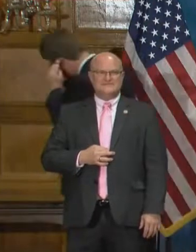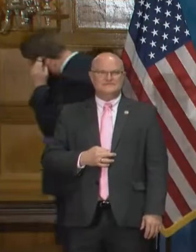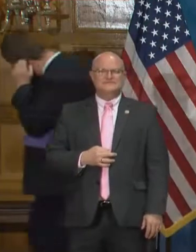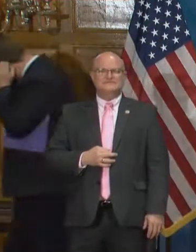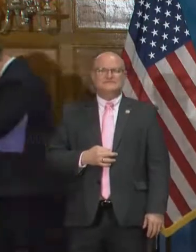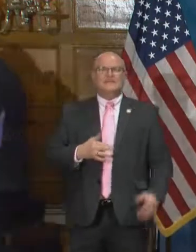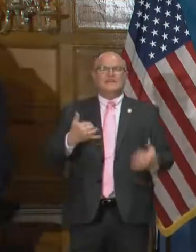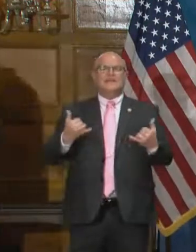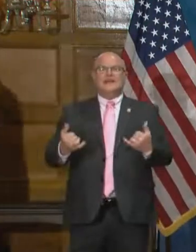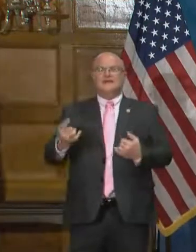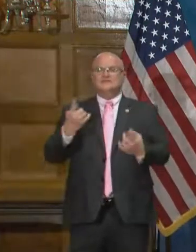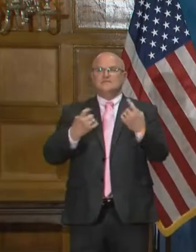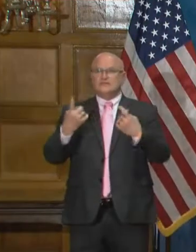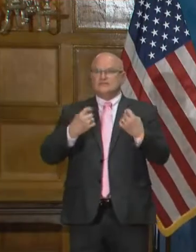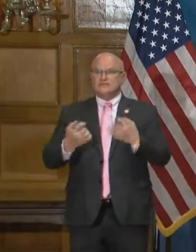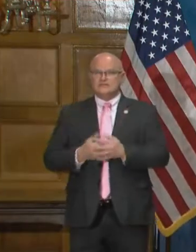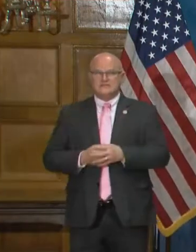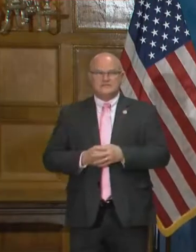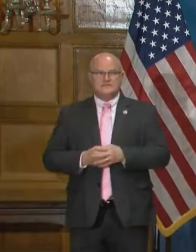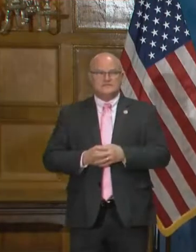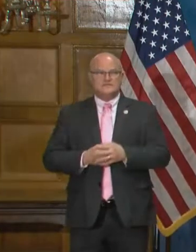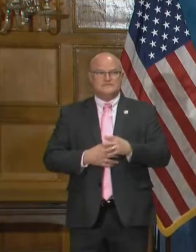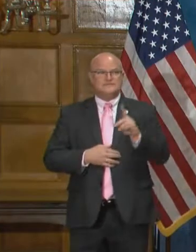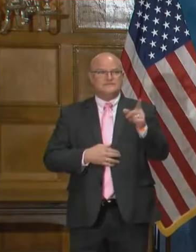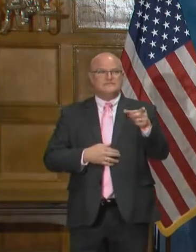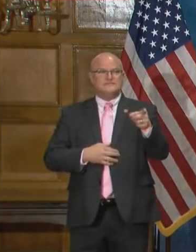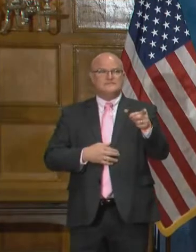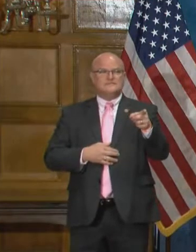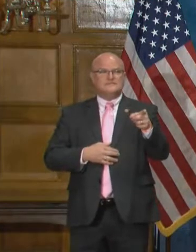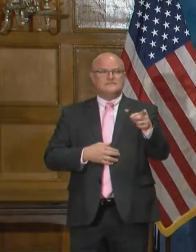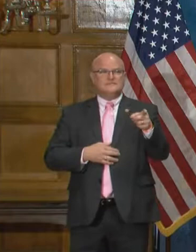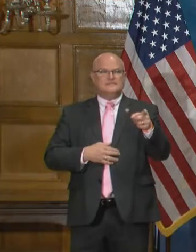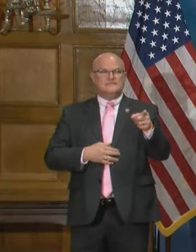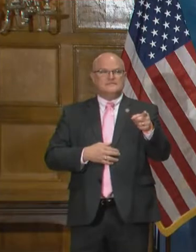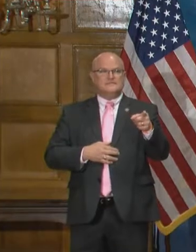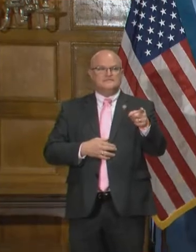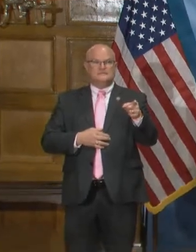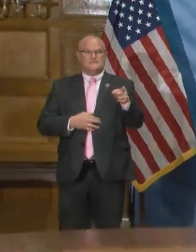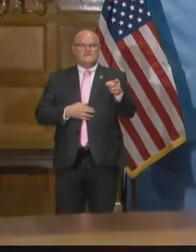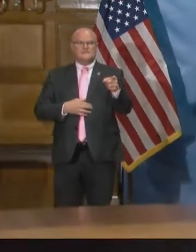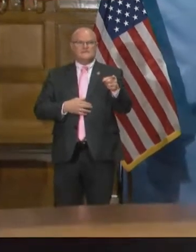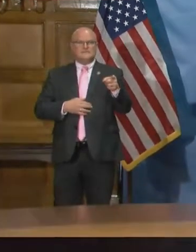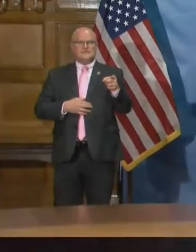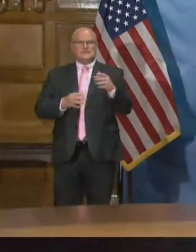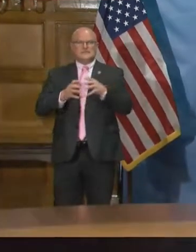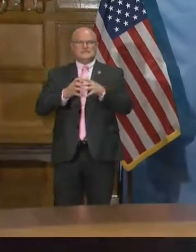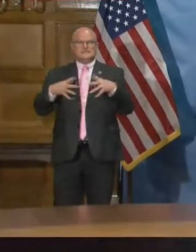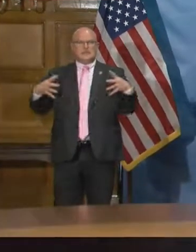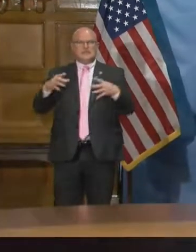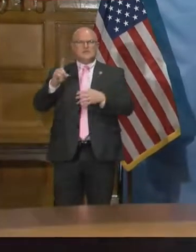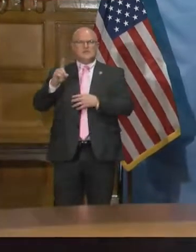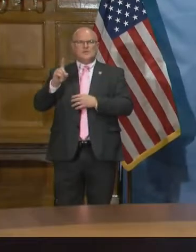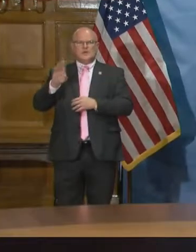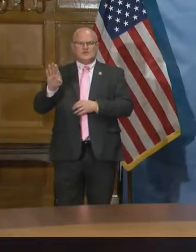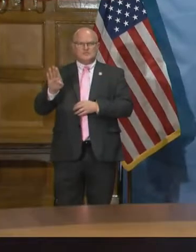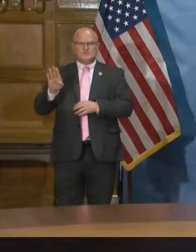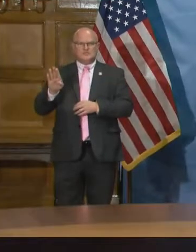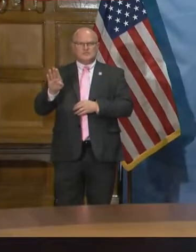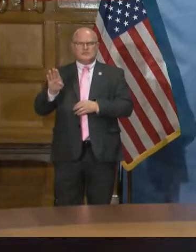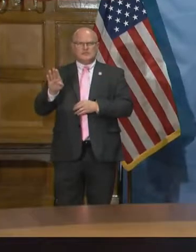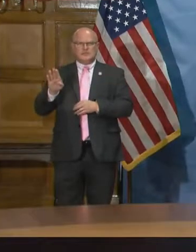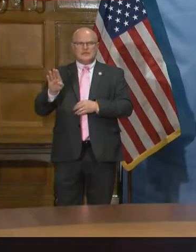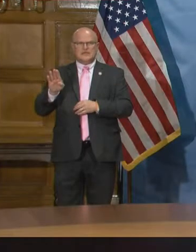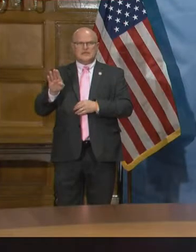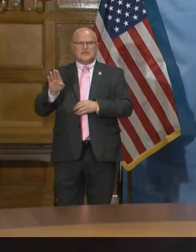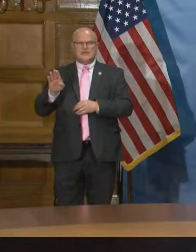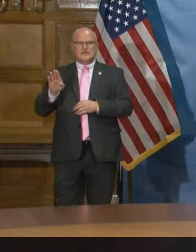With that, we'll take any questions. In terms of the expanding the 1B group, what's the reason